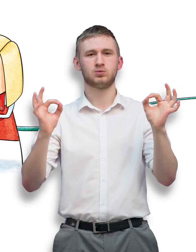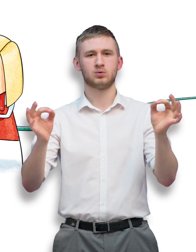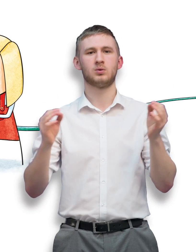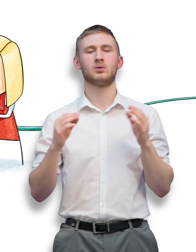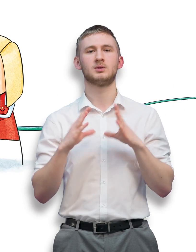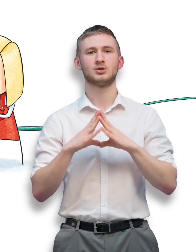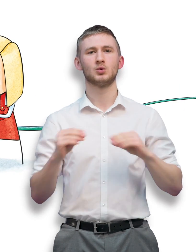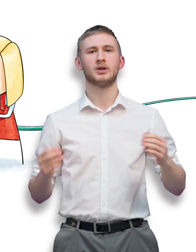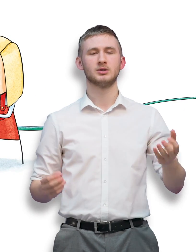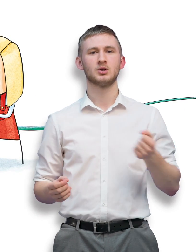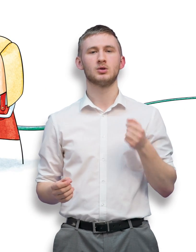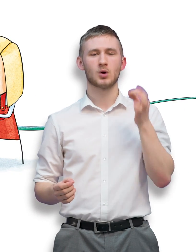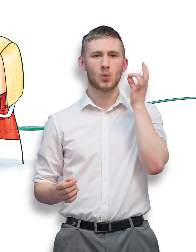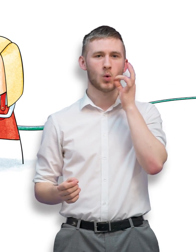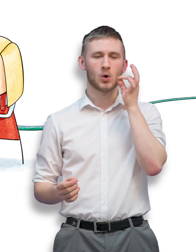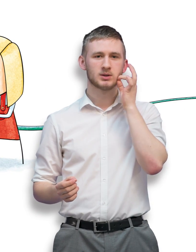They needed to work as a team